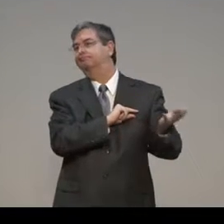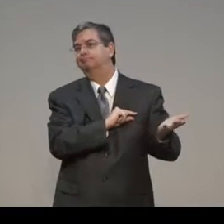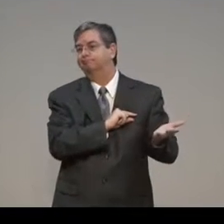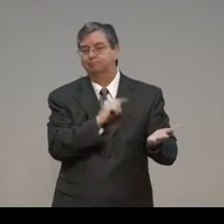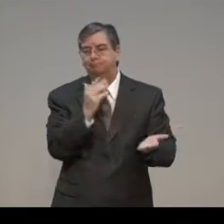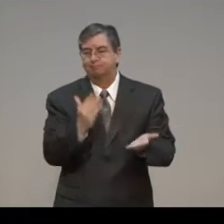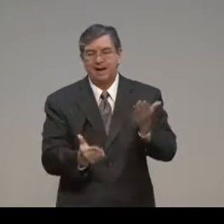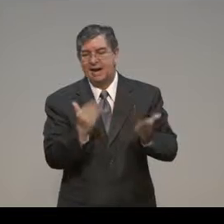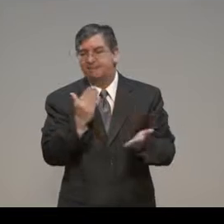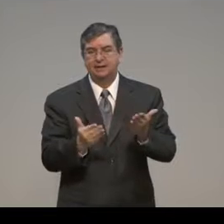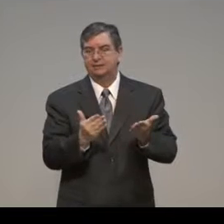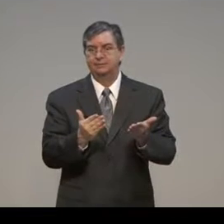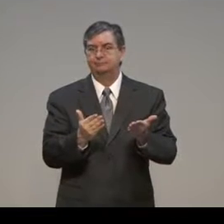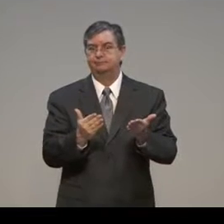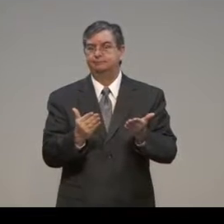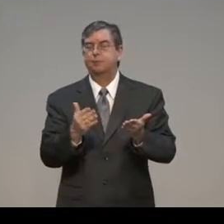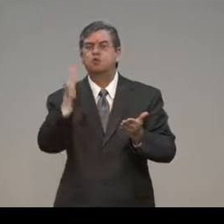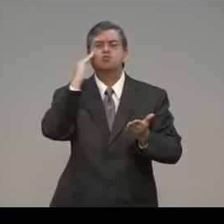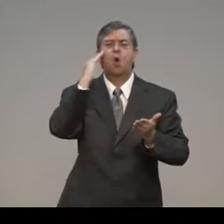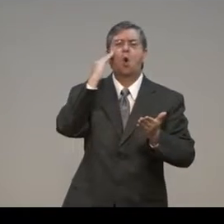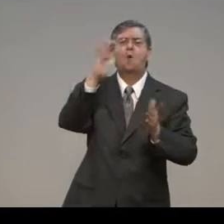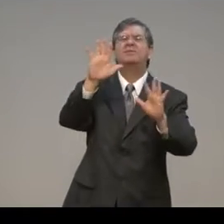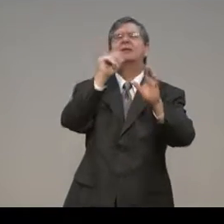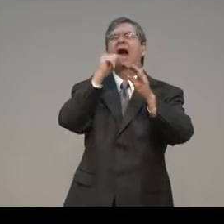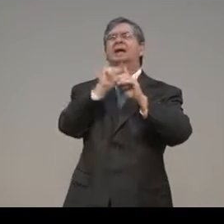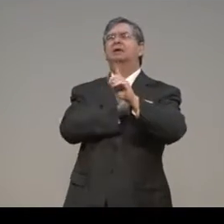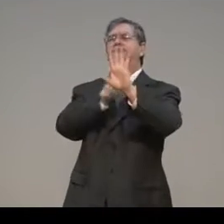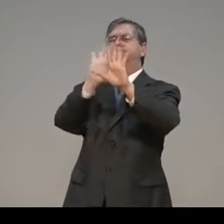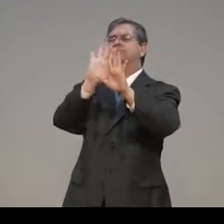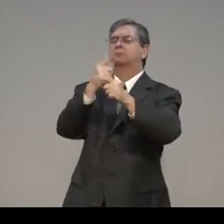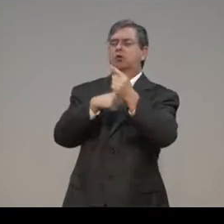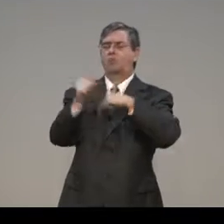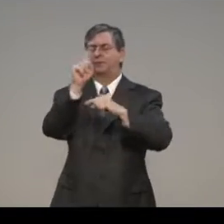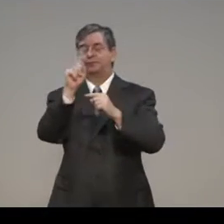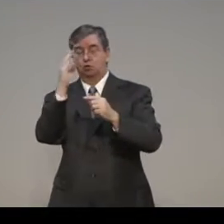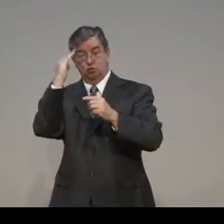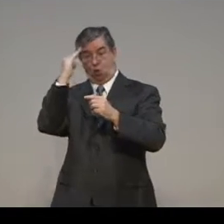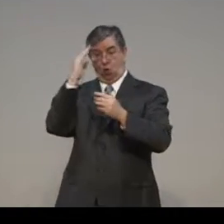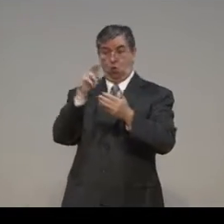Now, in a court of law, when someone's found guilty, no, I'm sorry, let me.